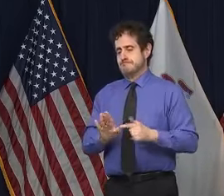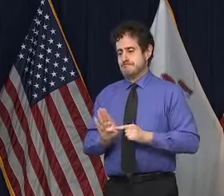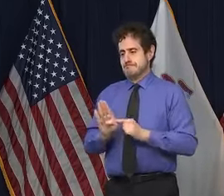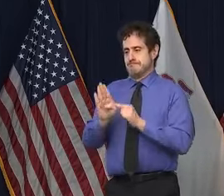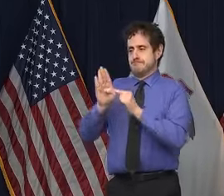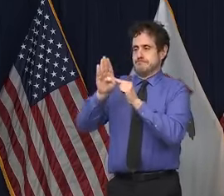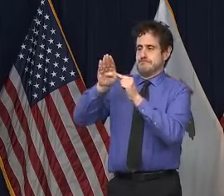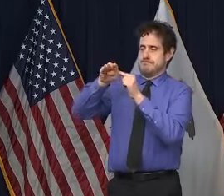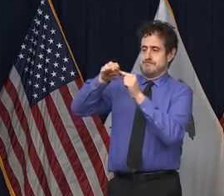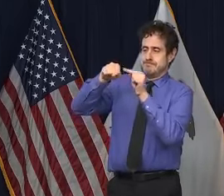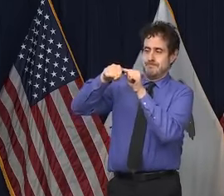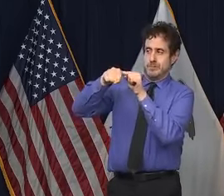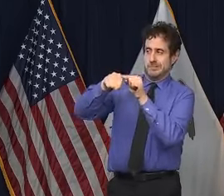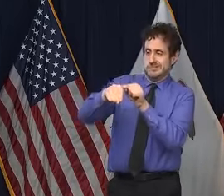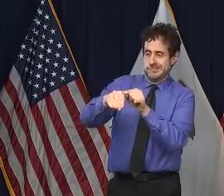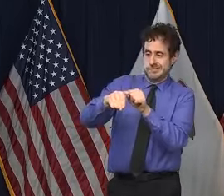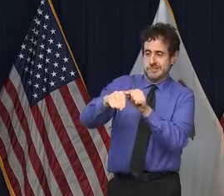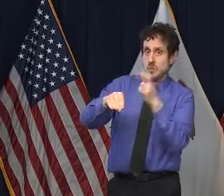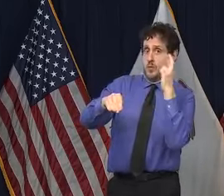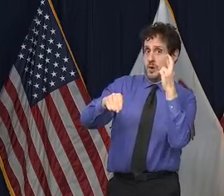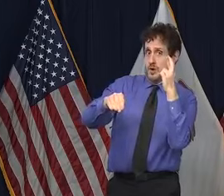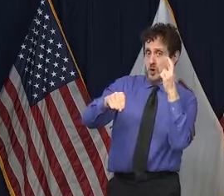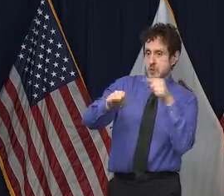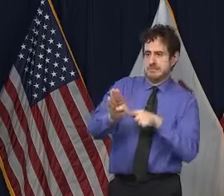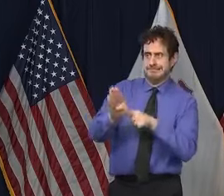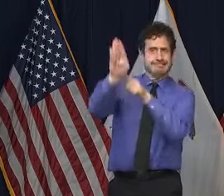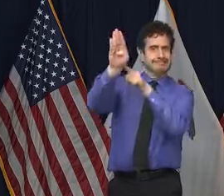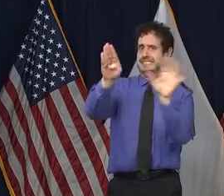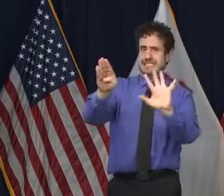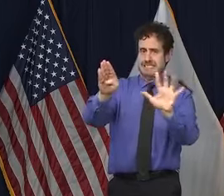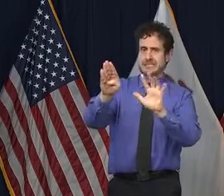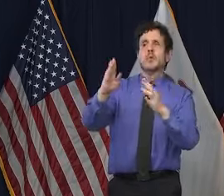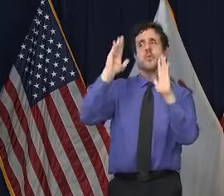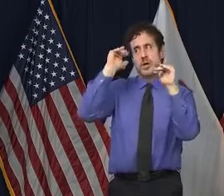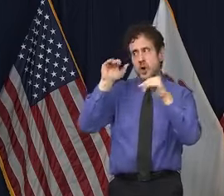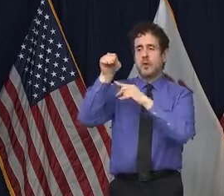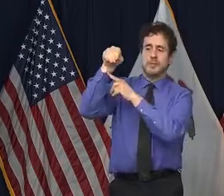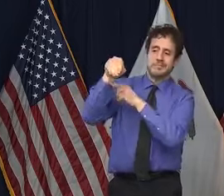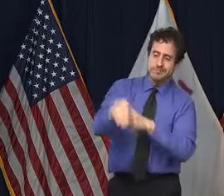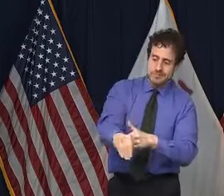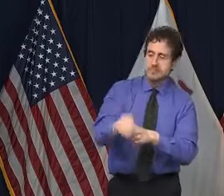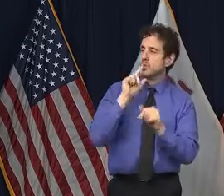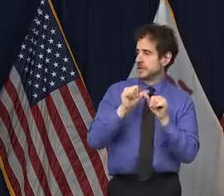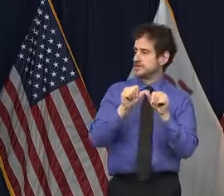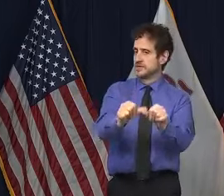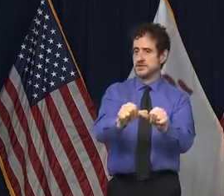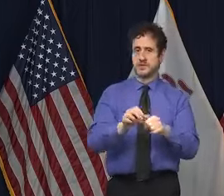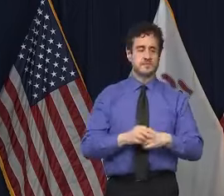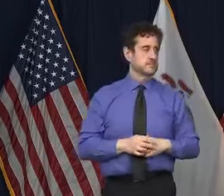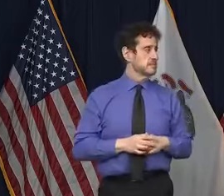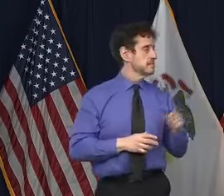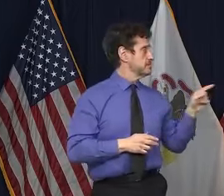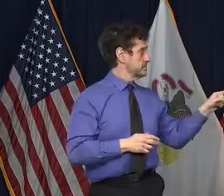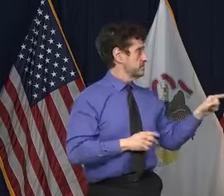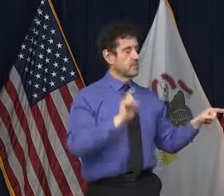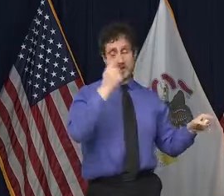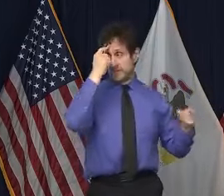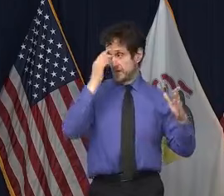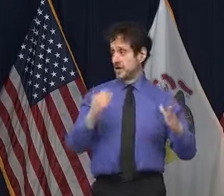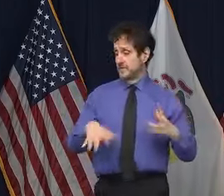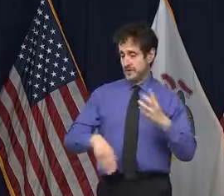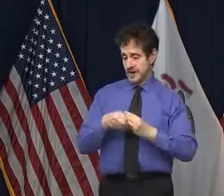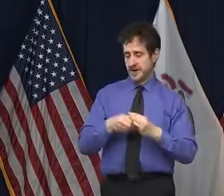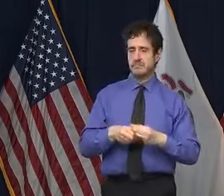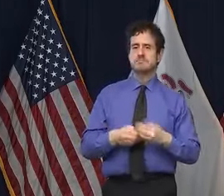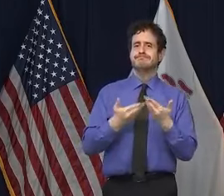direction. And we're just all hoping and praying that does not get reversed with the activities from Thanksgiving. In general, though, I would just say